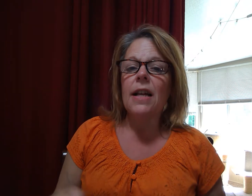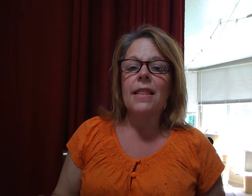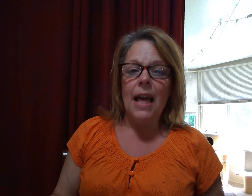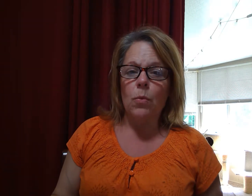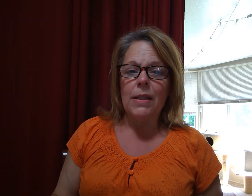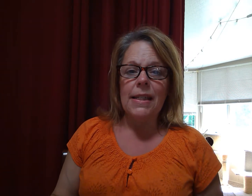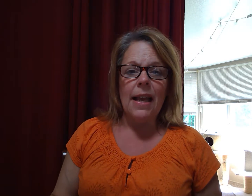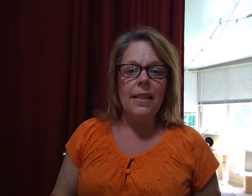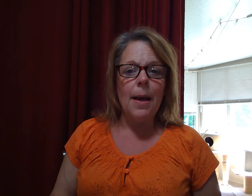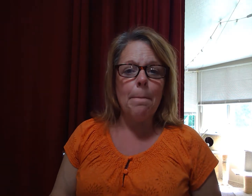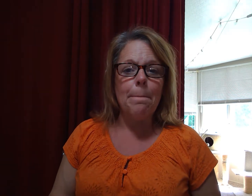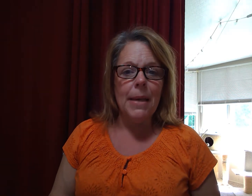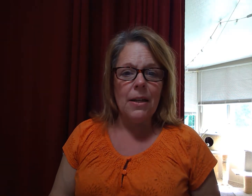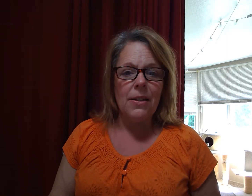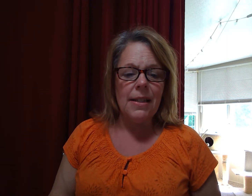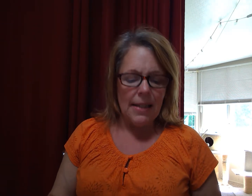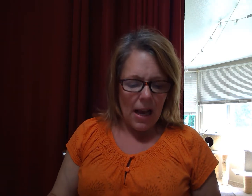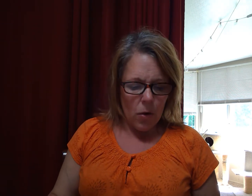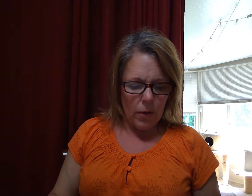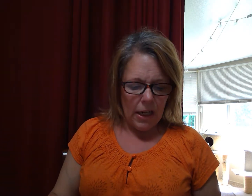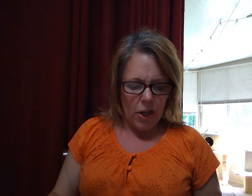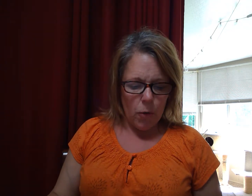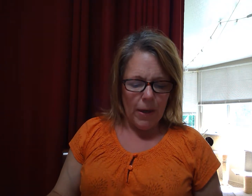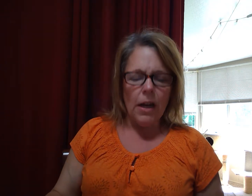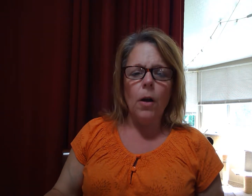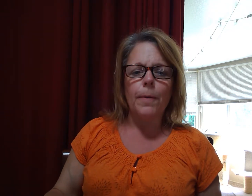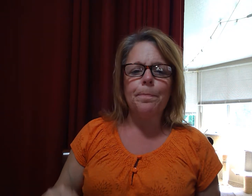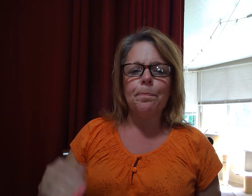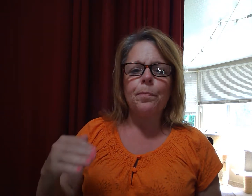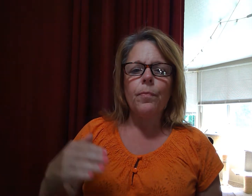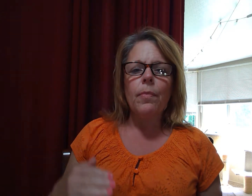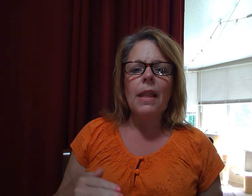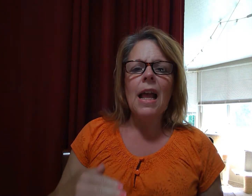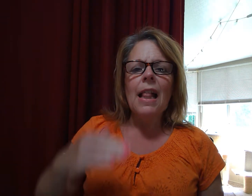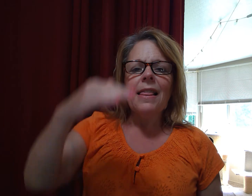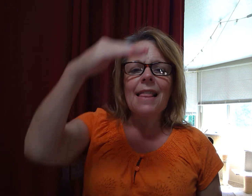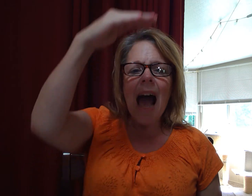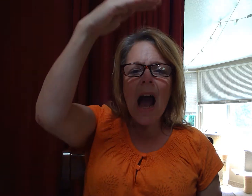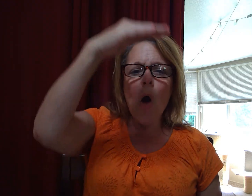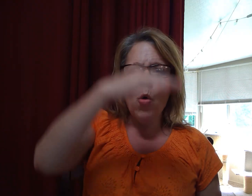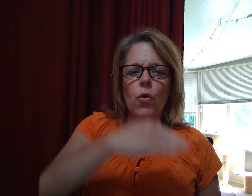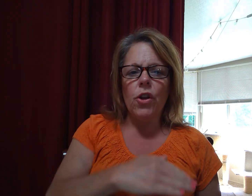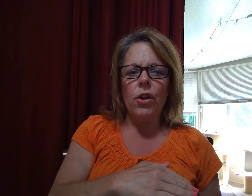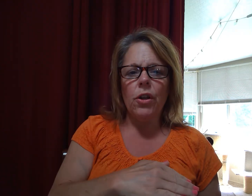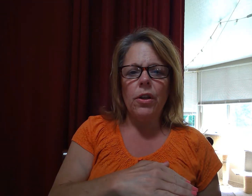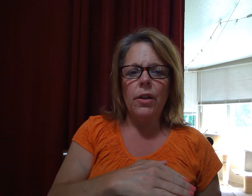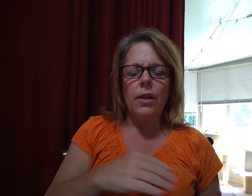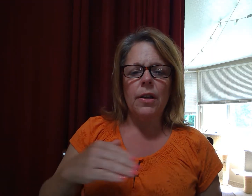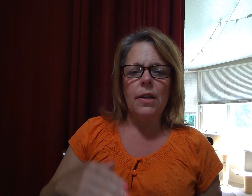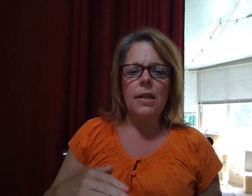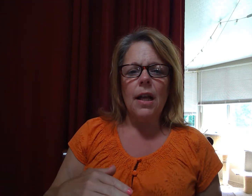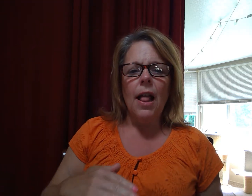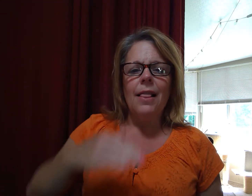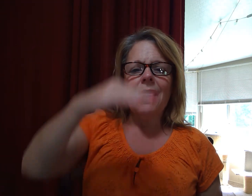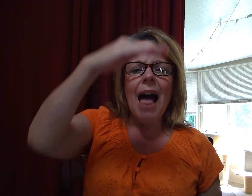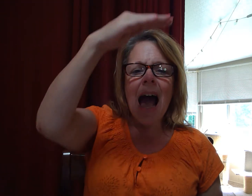Then we'll say the middle sound. Here we go. Loud. Loud.